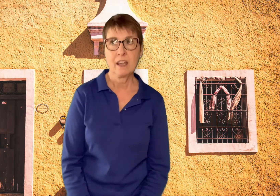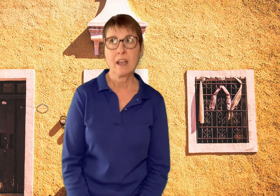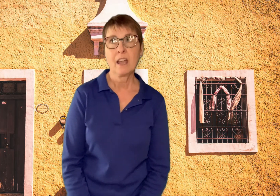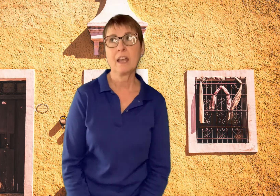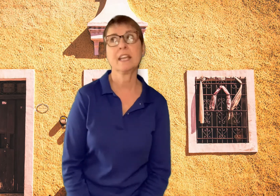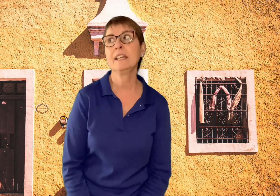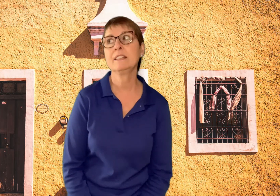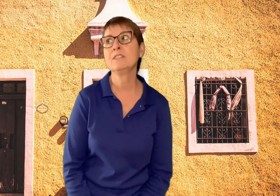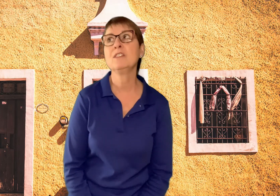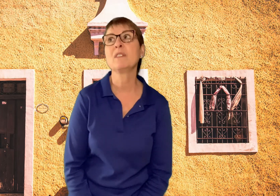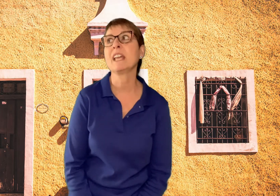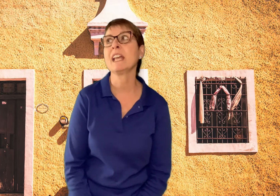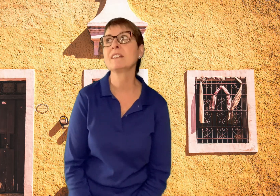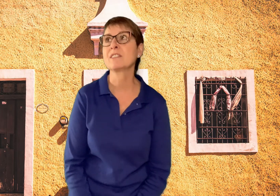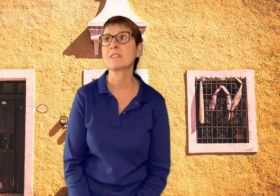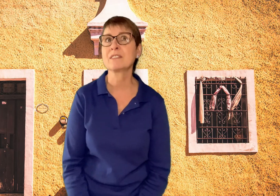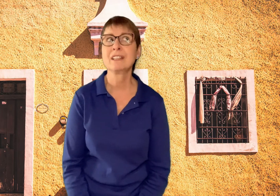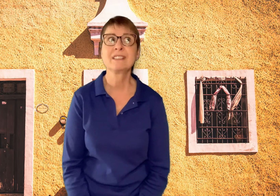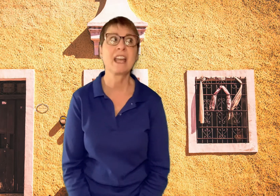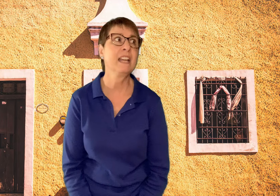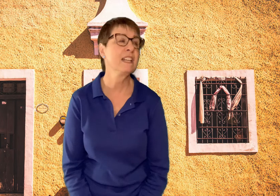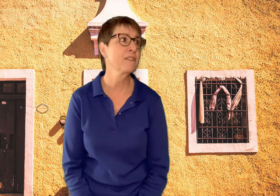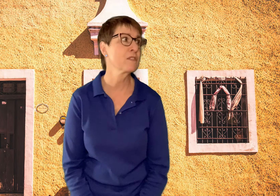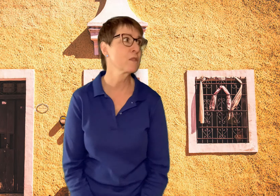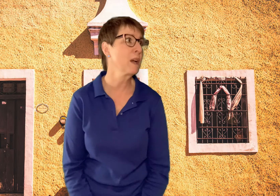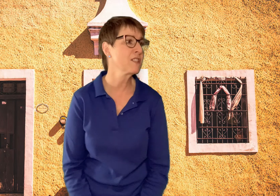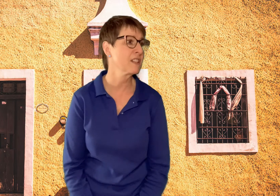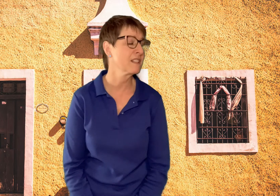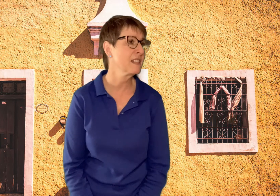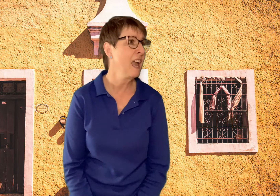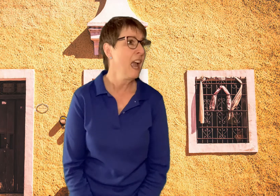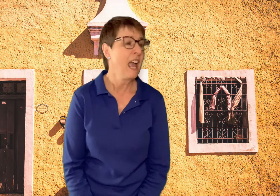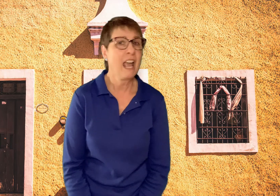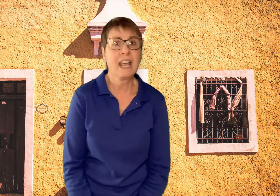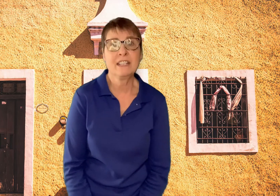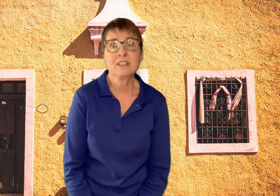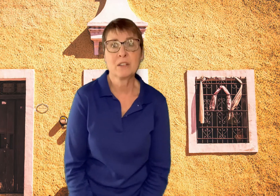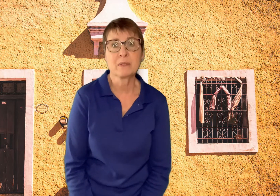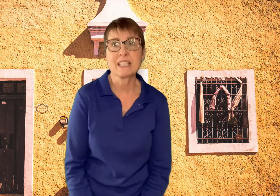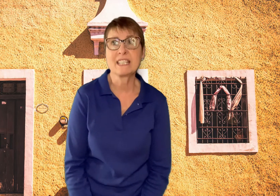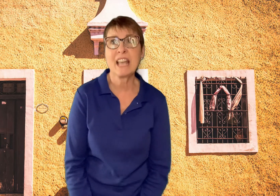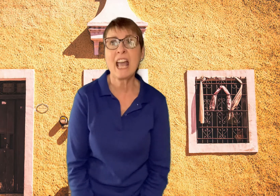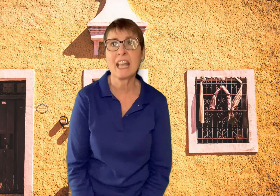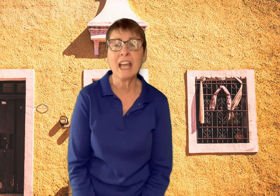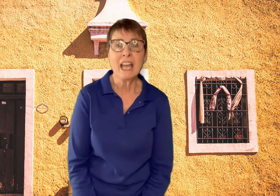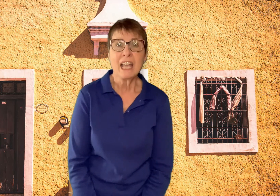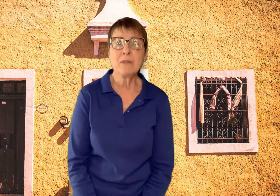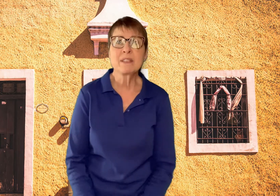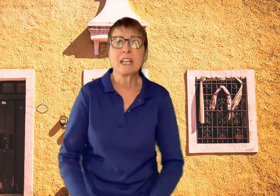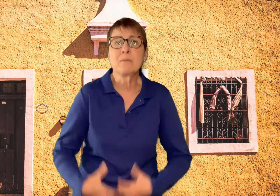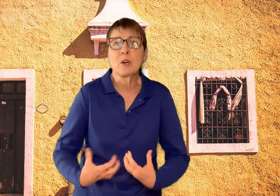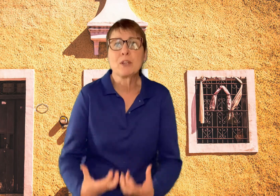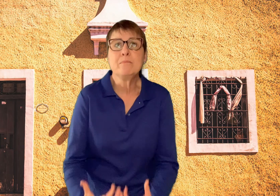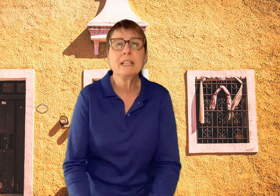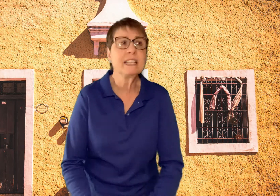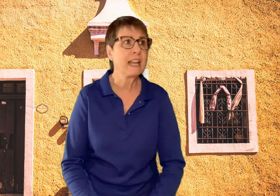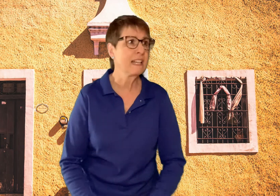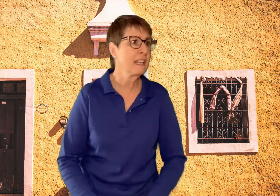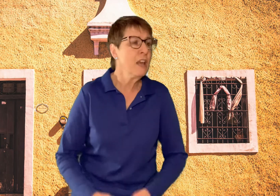And he didn't know the answers to any of those questions. He didn't know what to say. He was getting more humiliated. And the